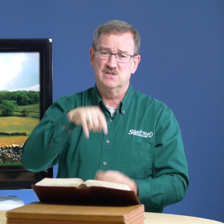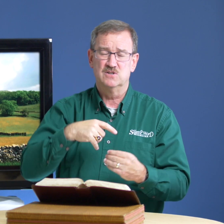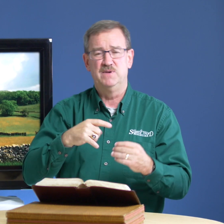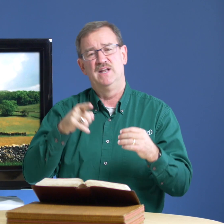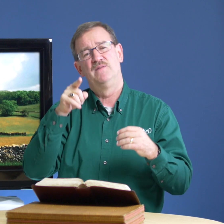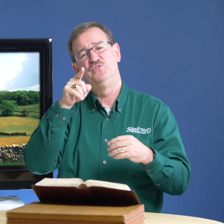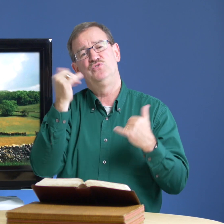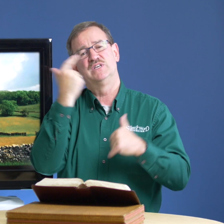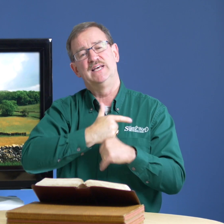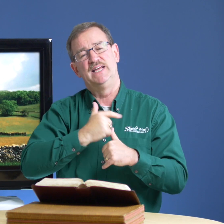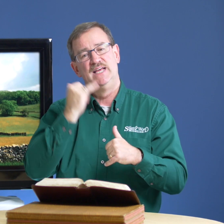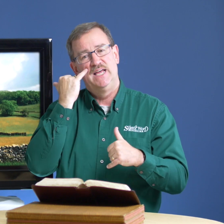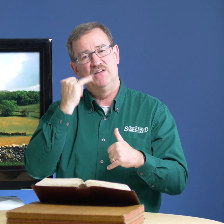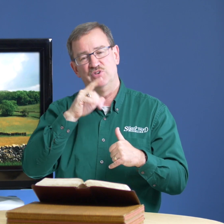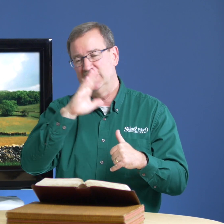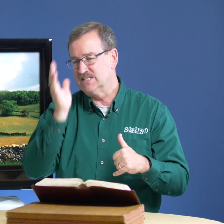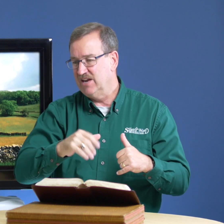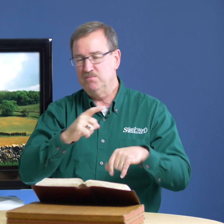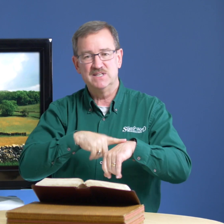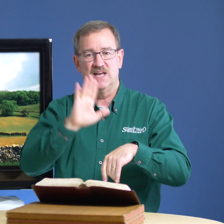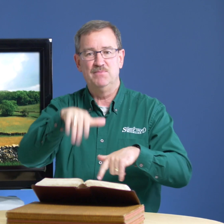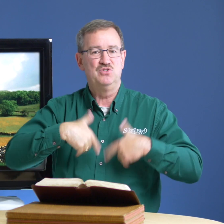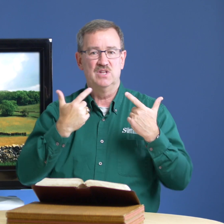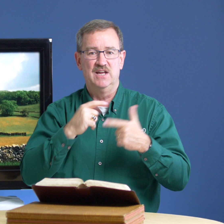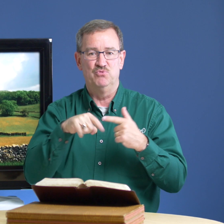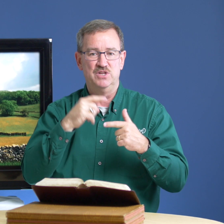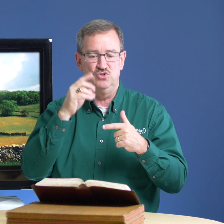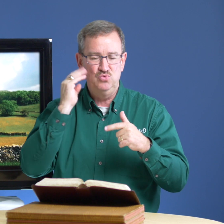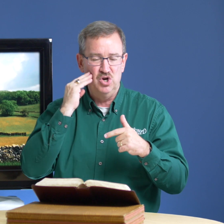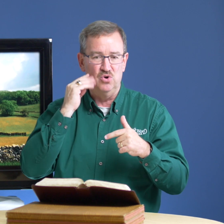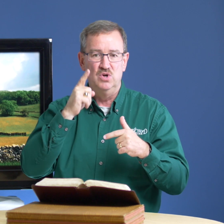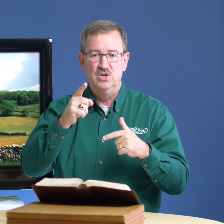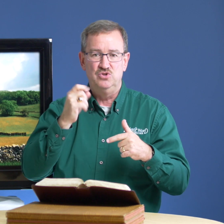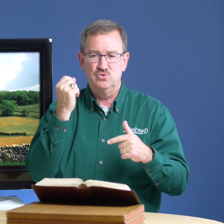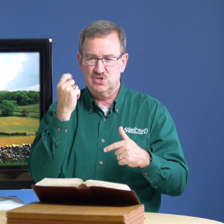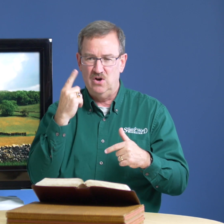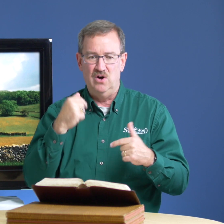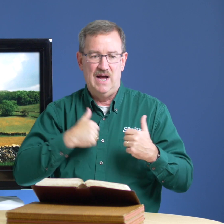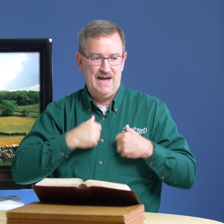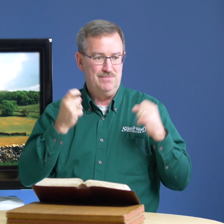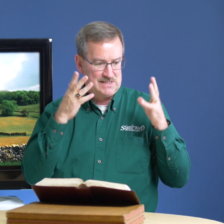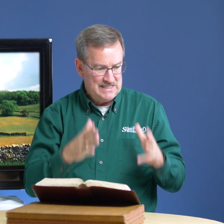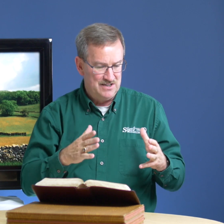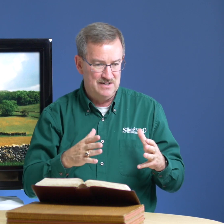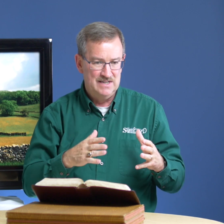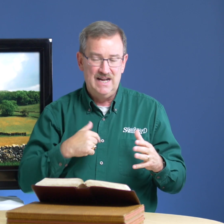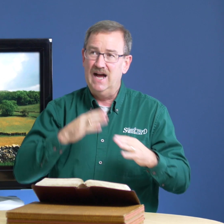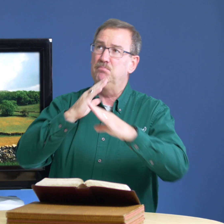talked about you today if there has never been a time in your life when you know you saw i'm a sinner i'm